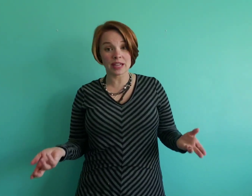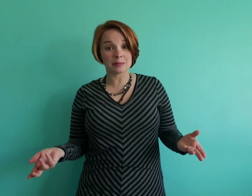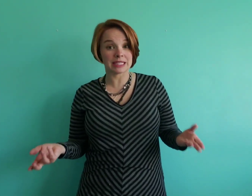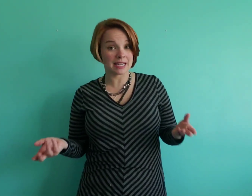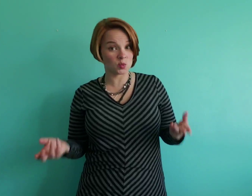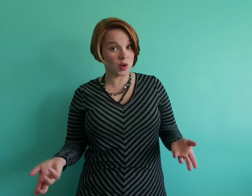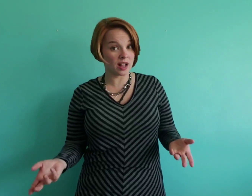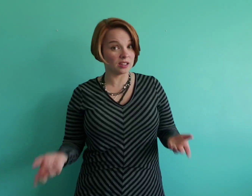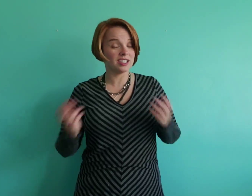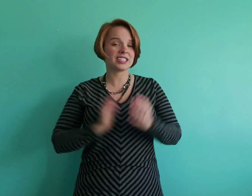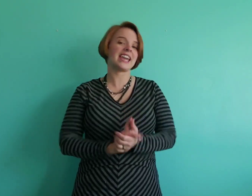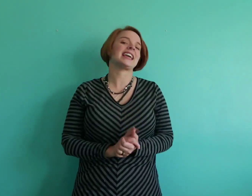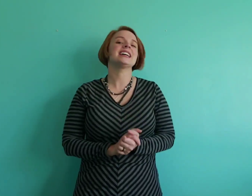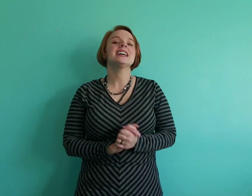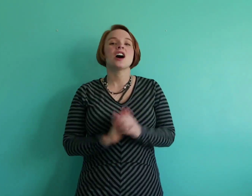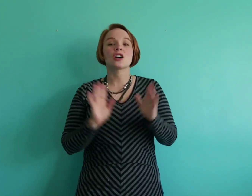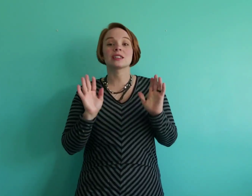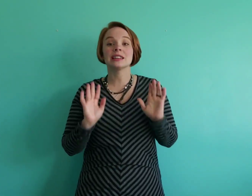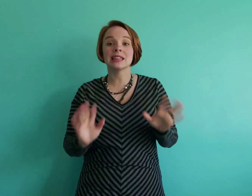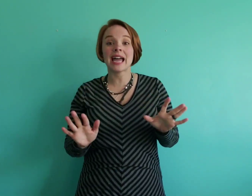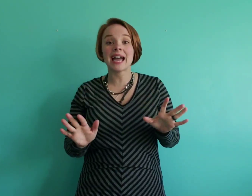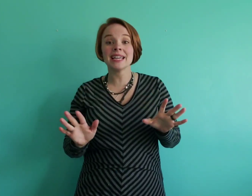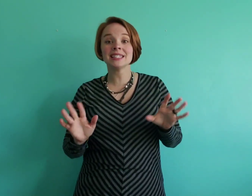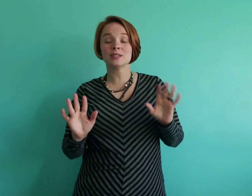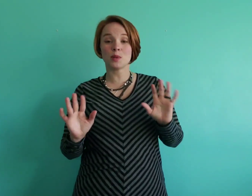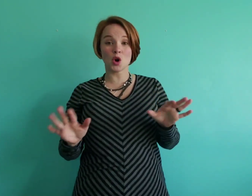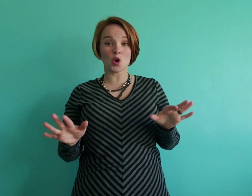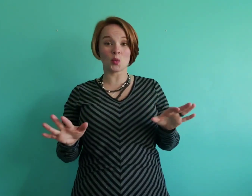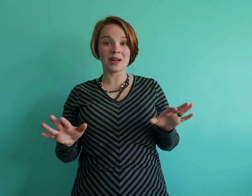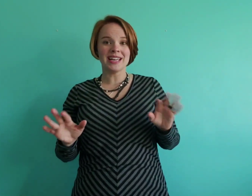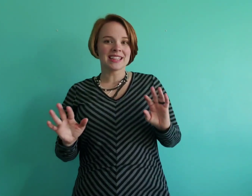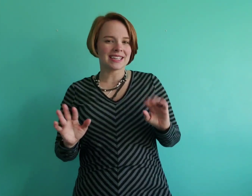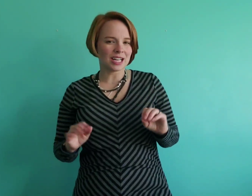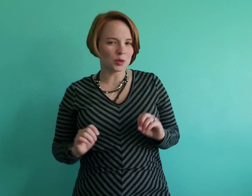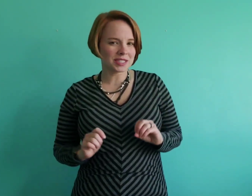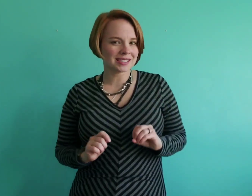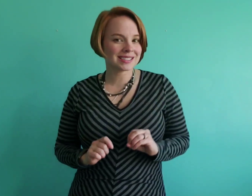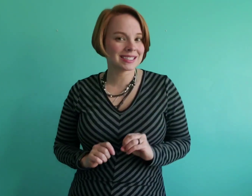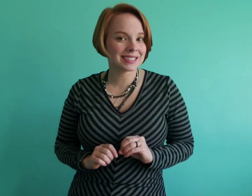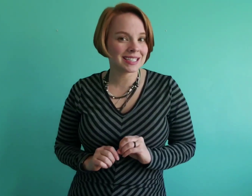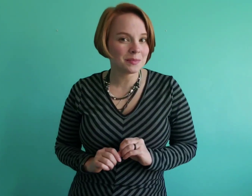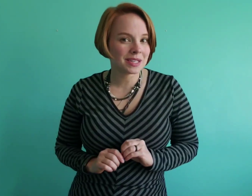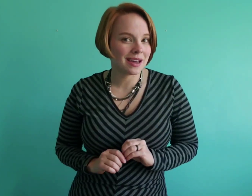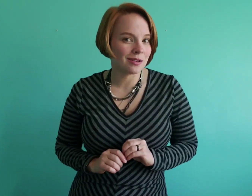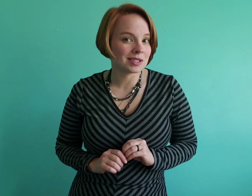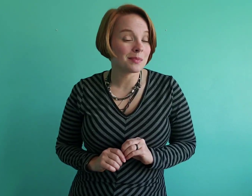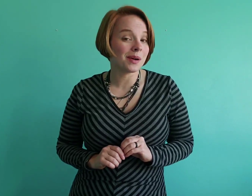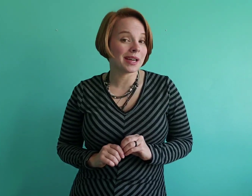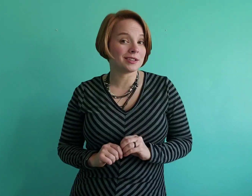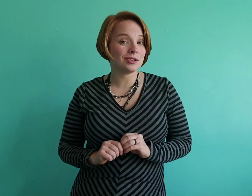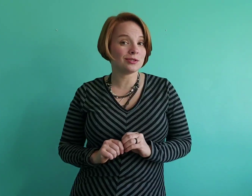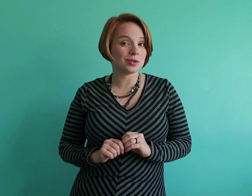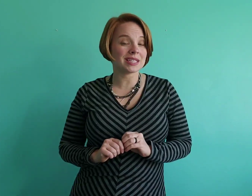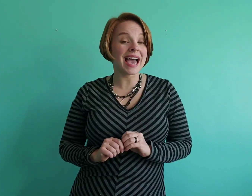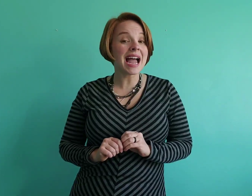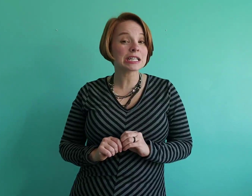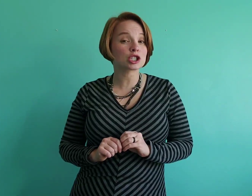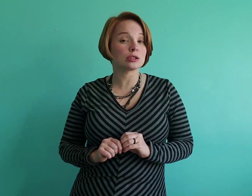family as well. Okay. Our last poem that helps us skip count by twos actually